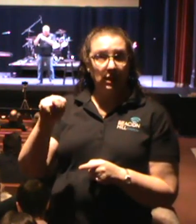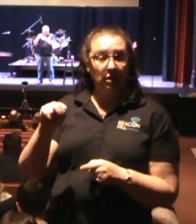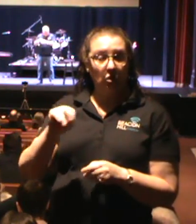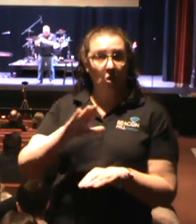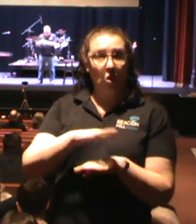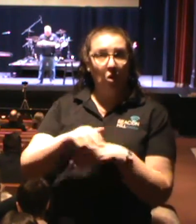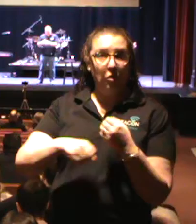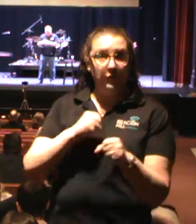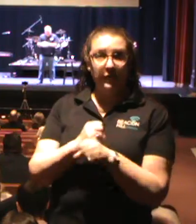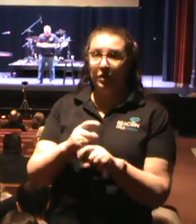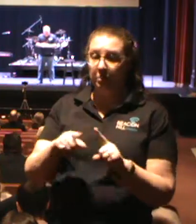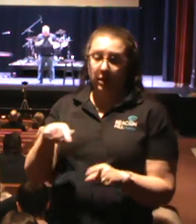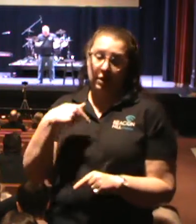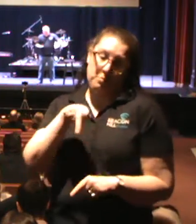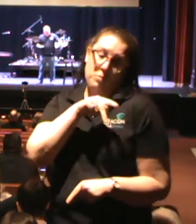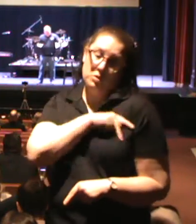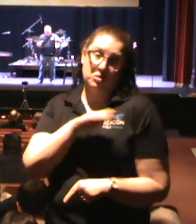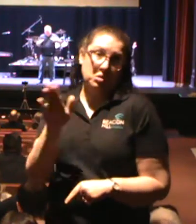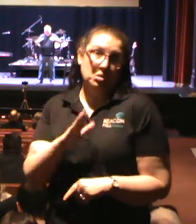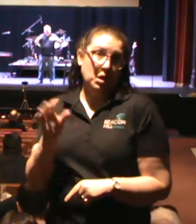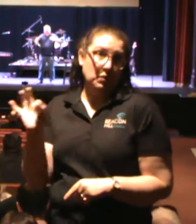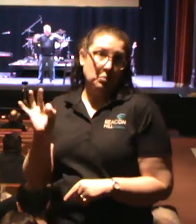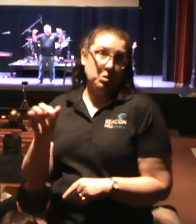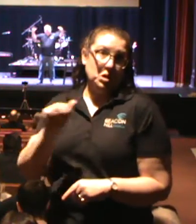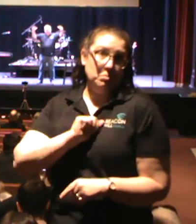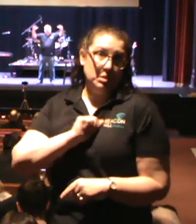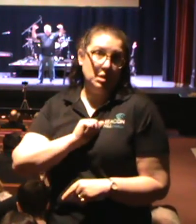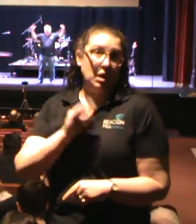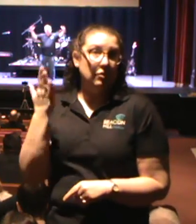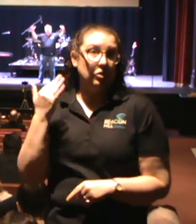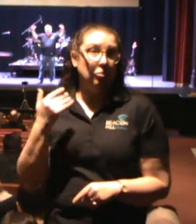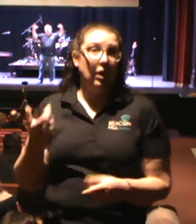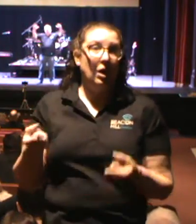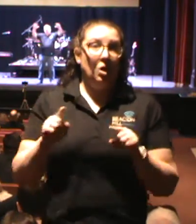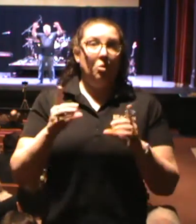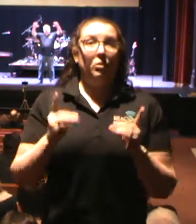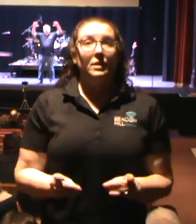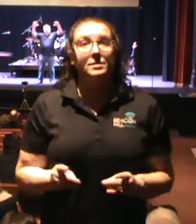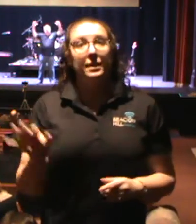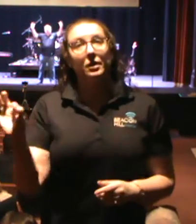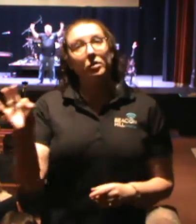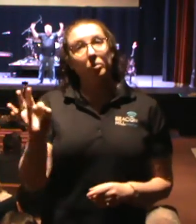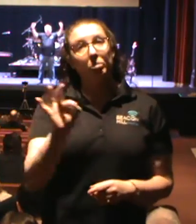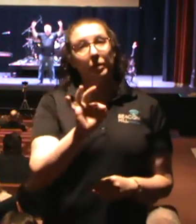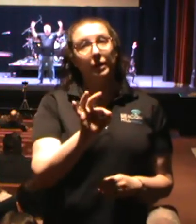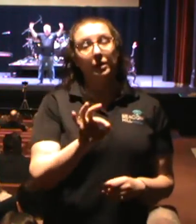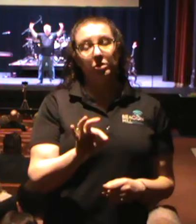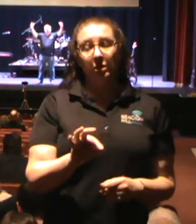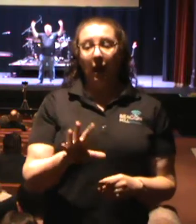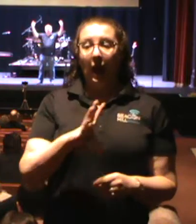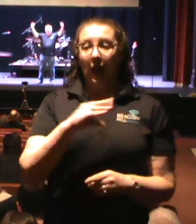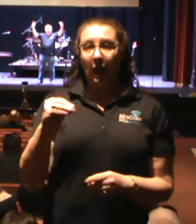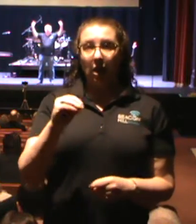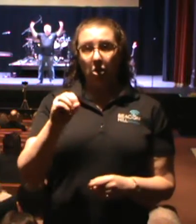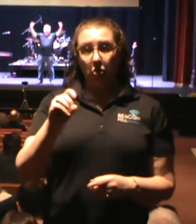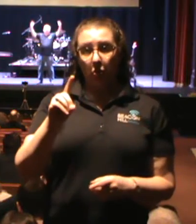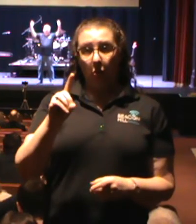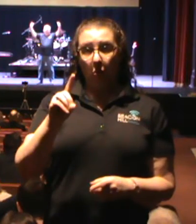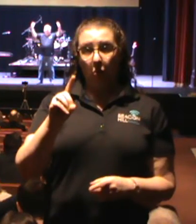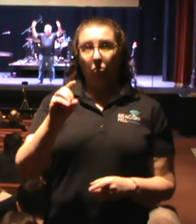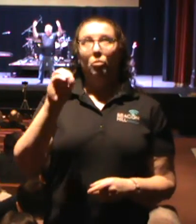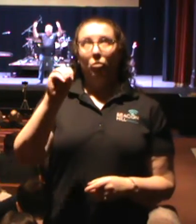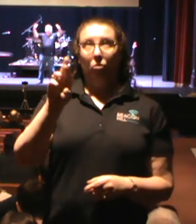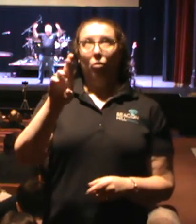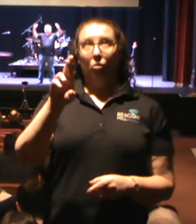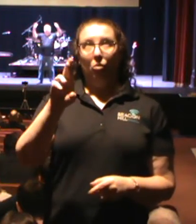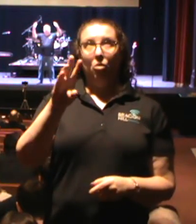never preached on it myself. That is why when I decided to preach on this passage, and we decided to ordain deacons for the first time in our church,